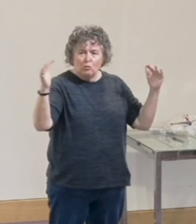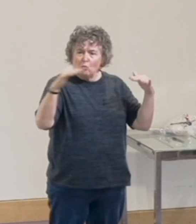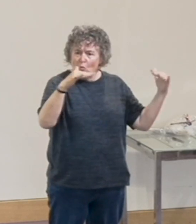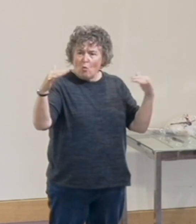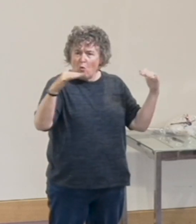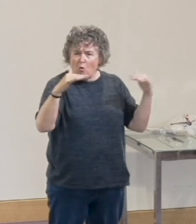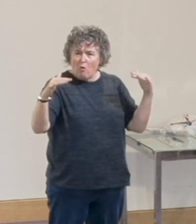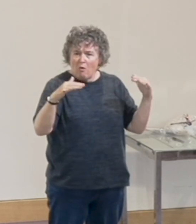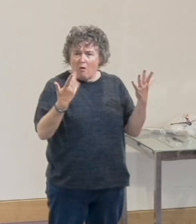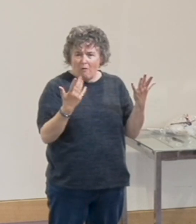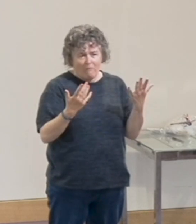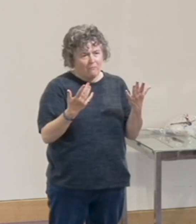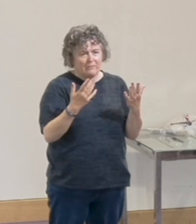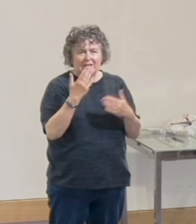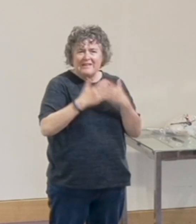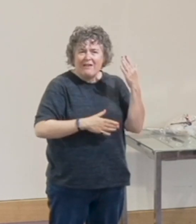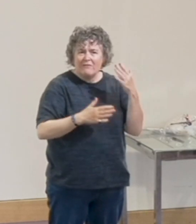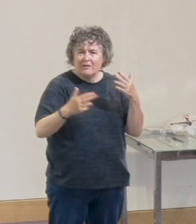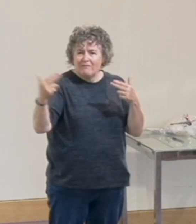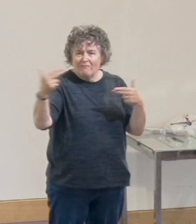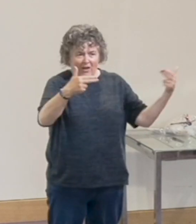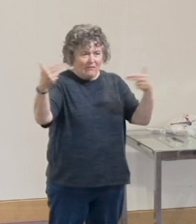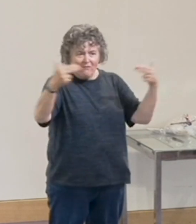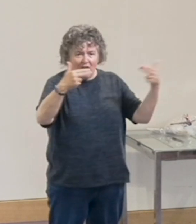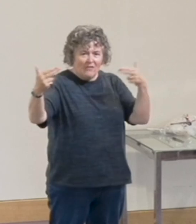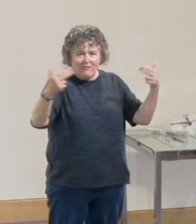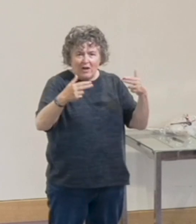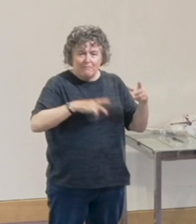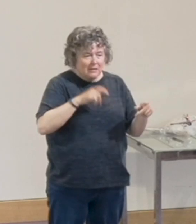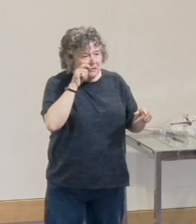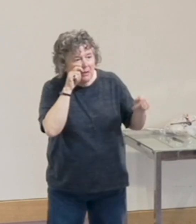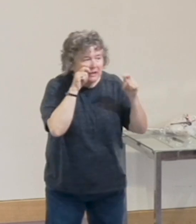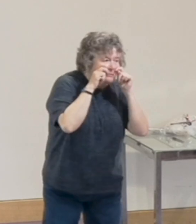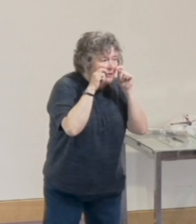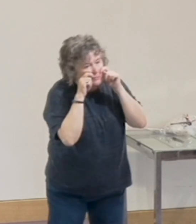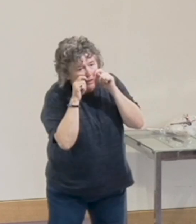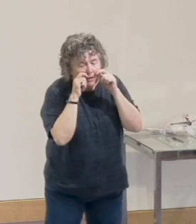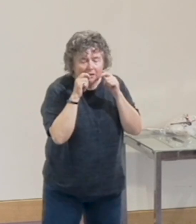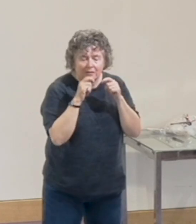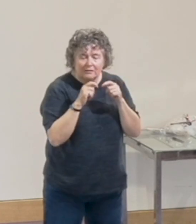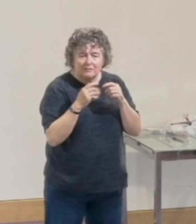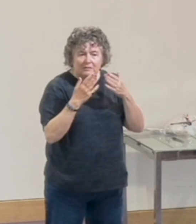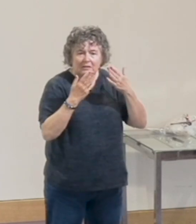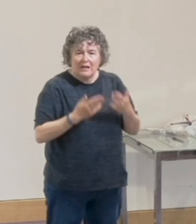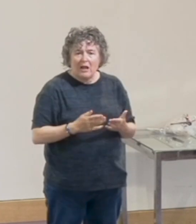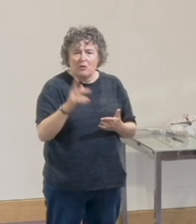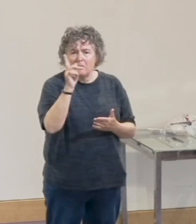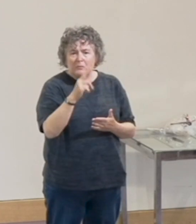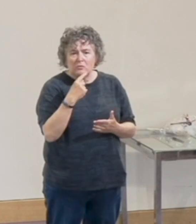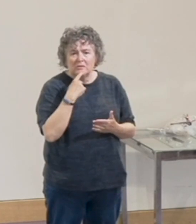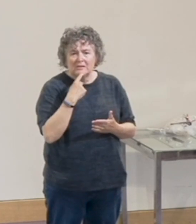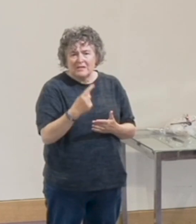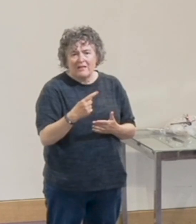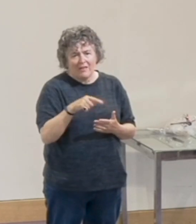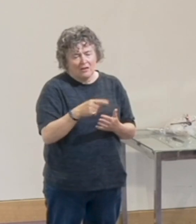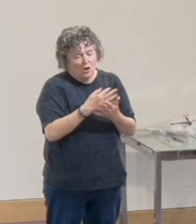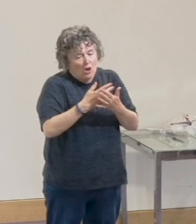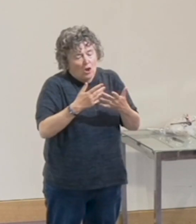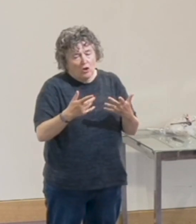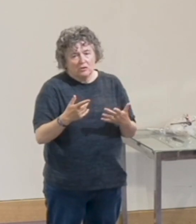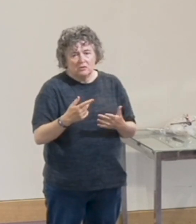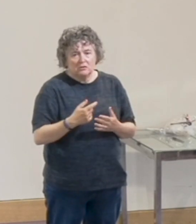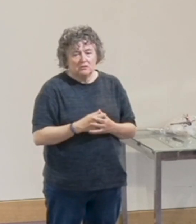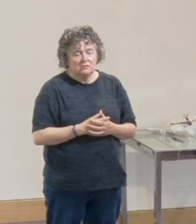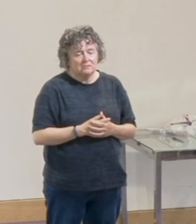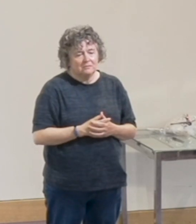So, this is now a rule that I know is used by many in life. I used to have a colleague of mine who